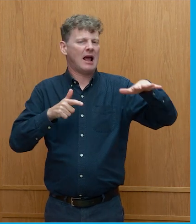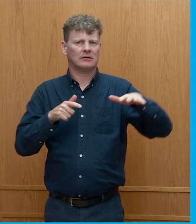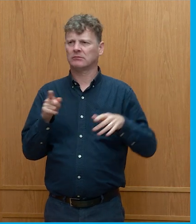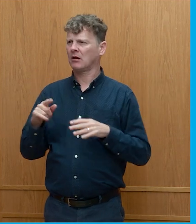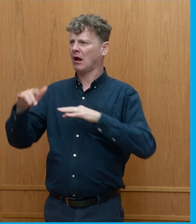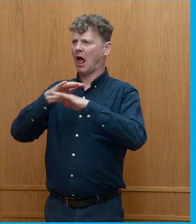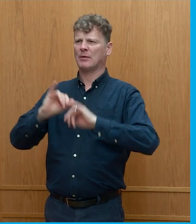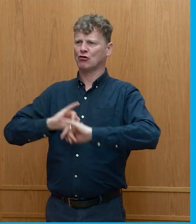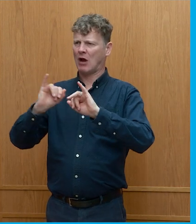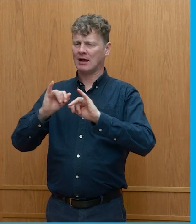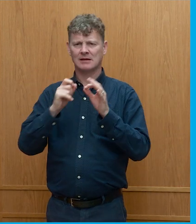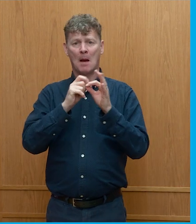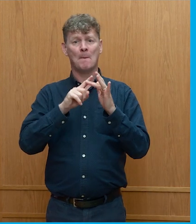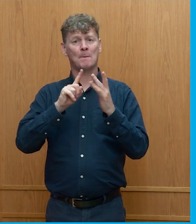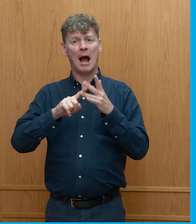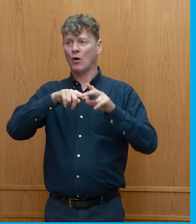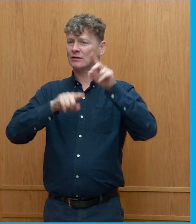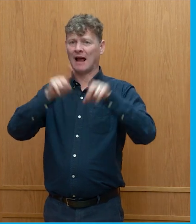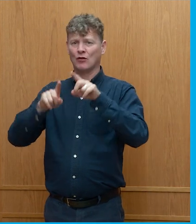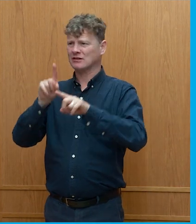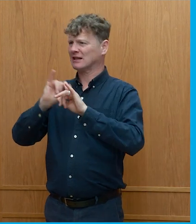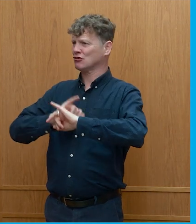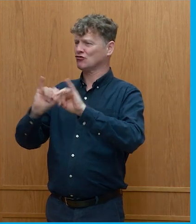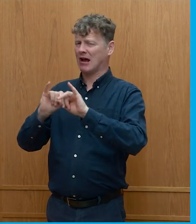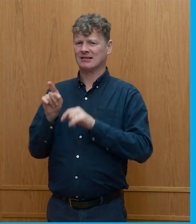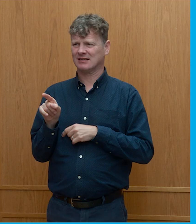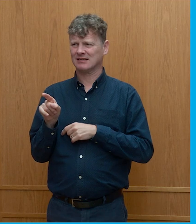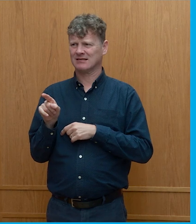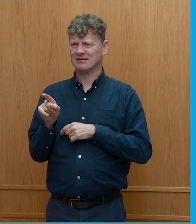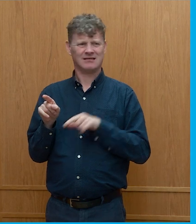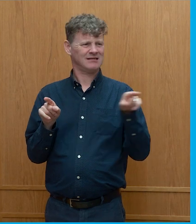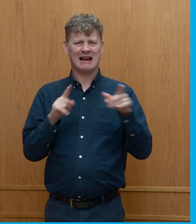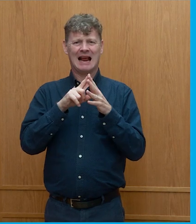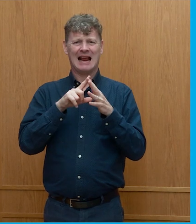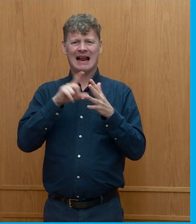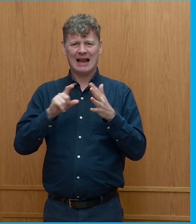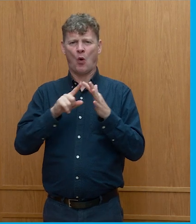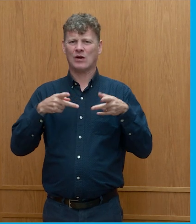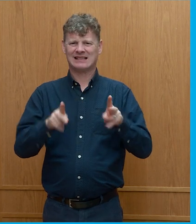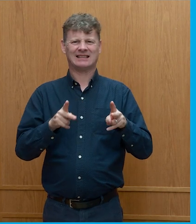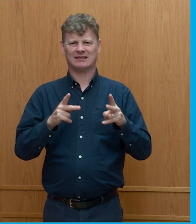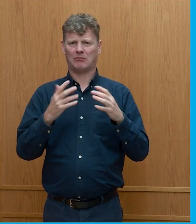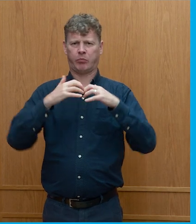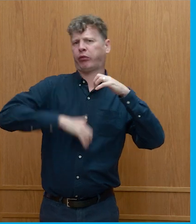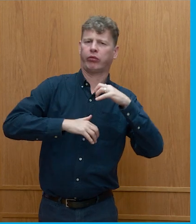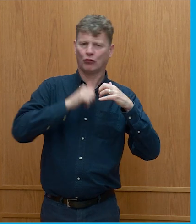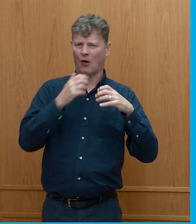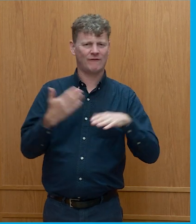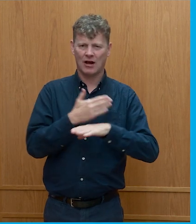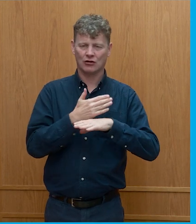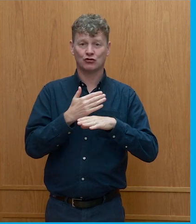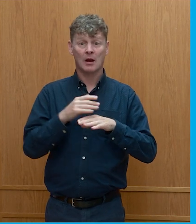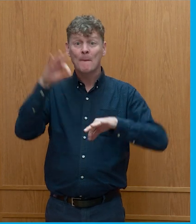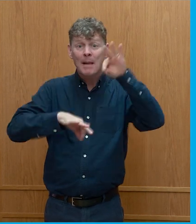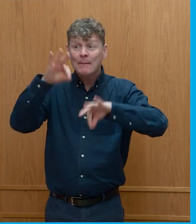biodiversity crisis and one of the best ways to address both is to restore ecosystem functioning and it's not just planting a trillion